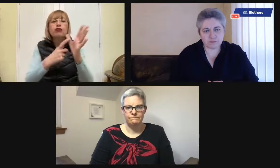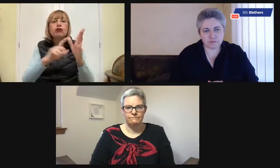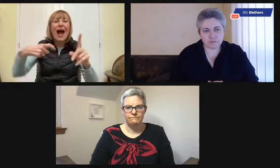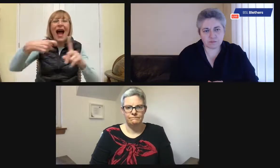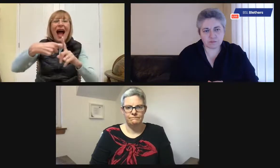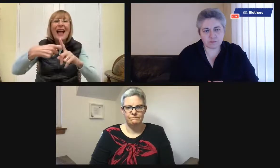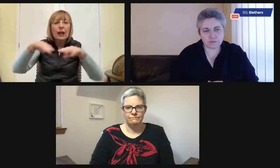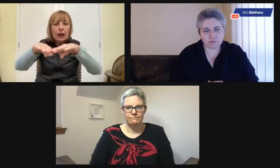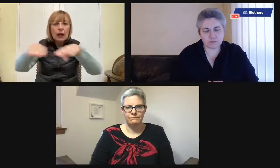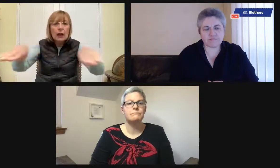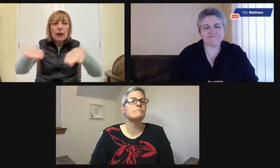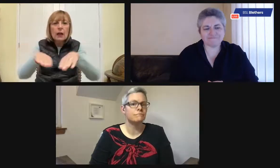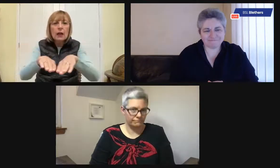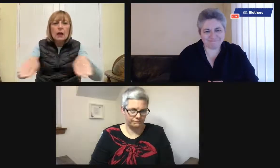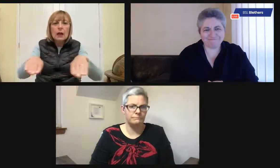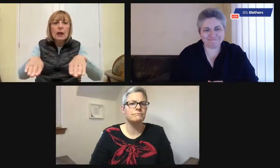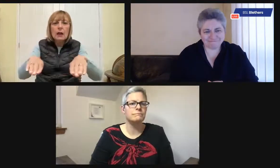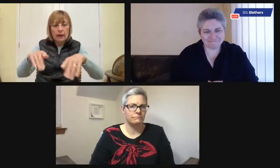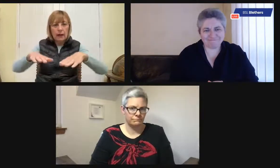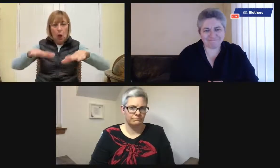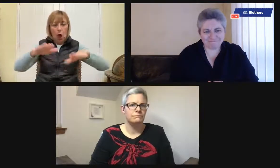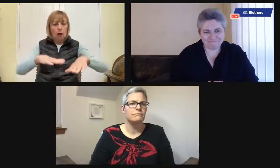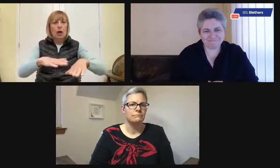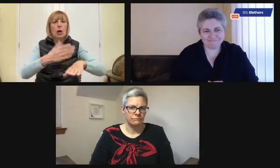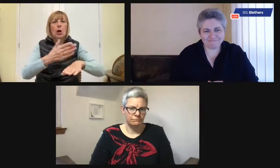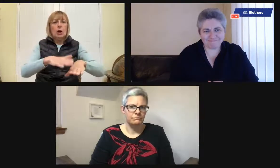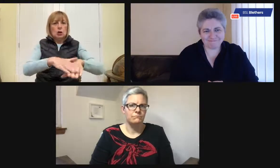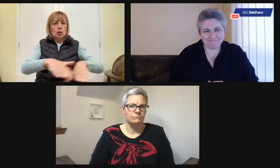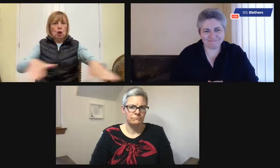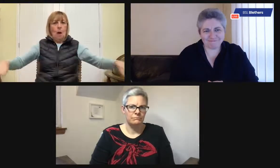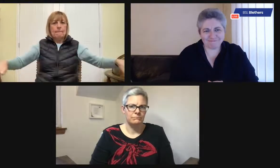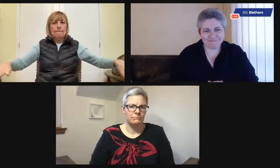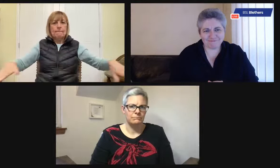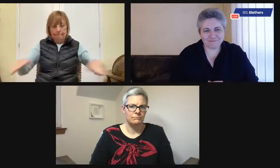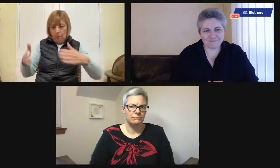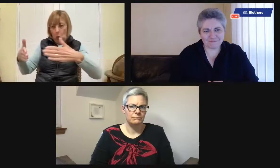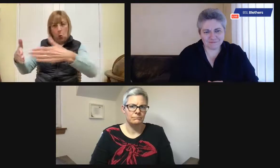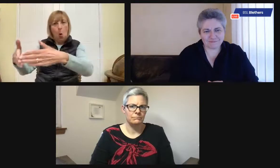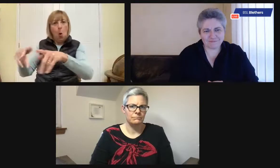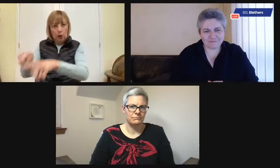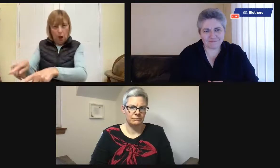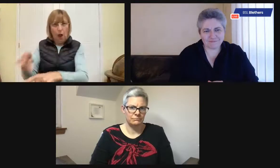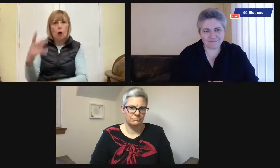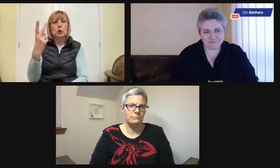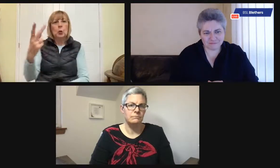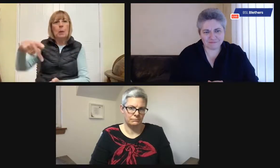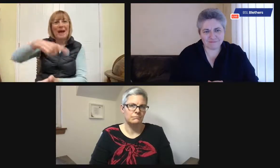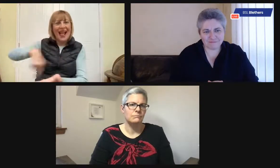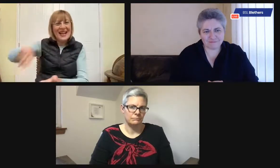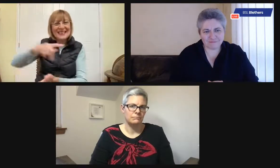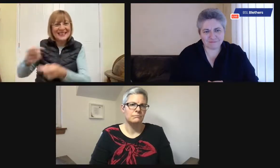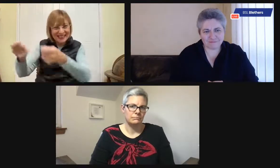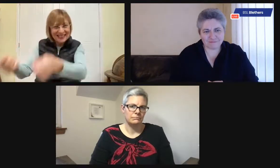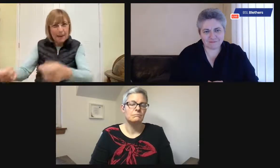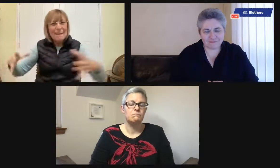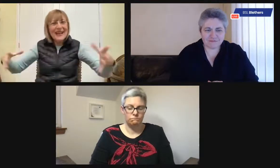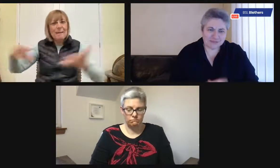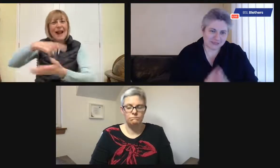sauces. And I bought a corner rack, you know, a corner stacking rack. And I placed that on the workshop,